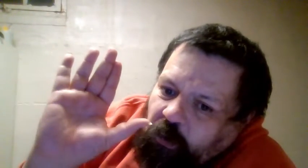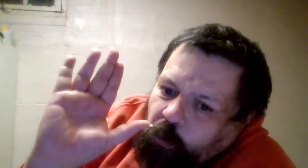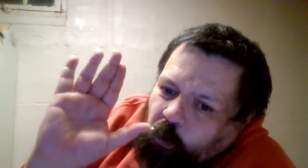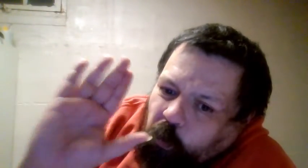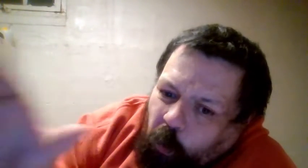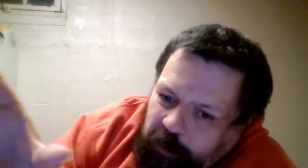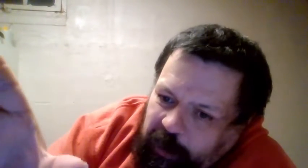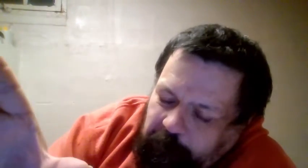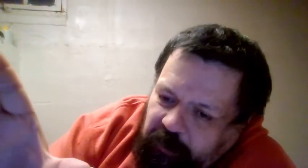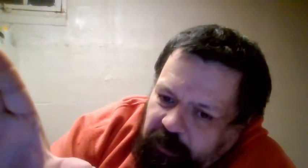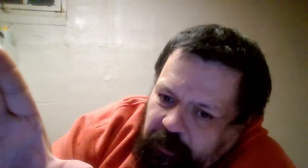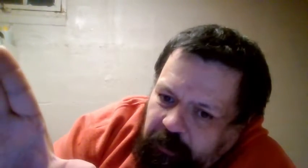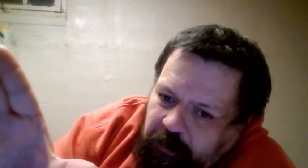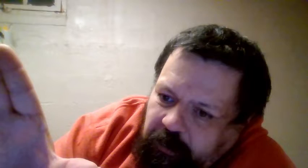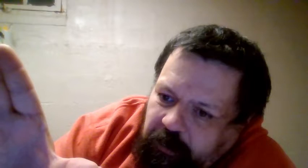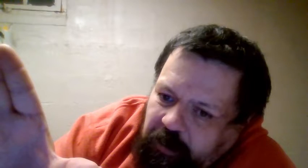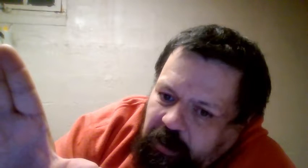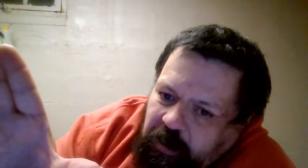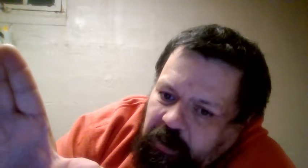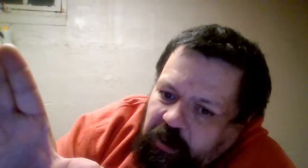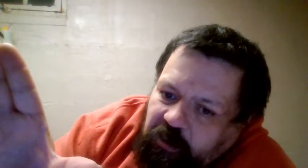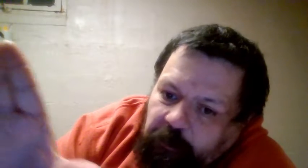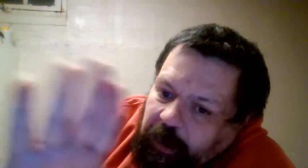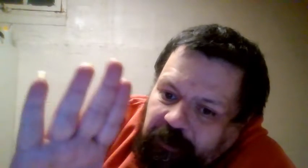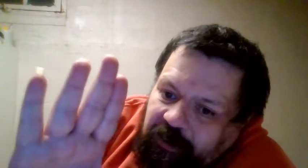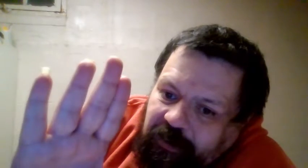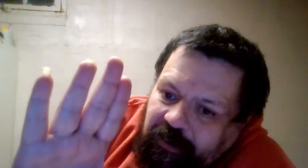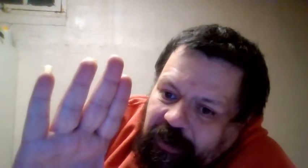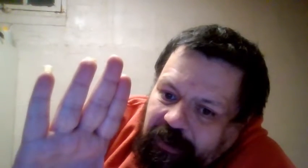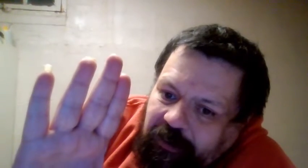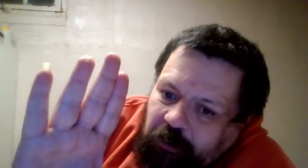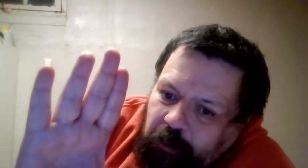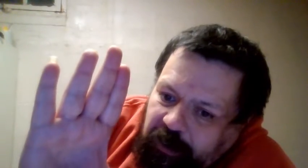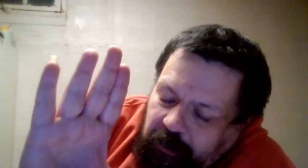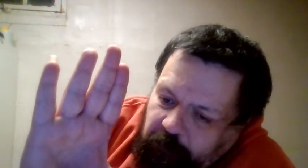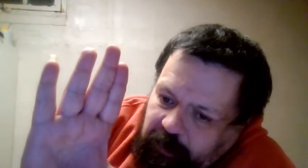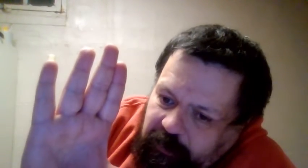War Games. Survivor Series has nothing to do with this event.